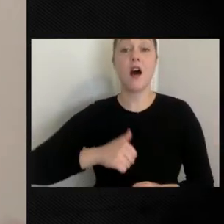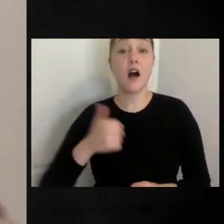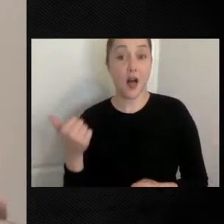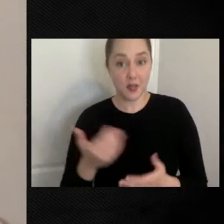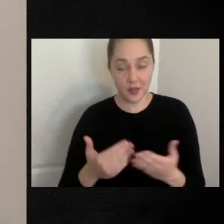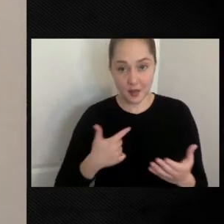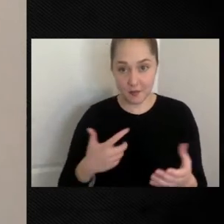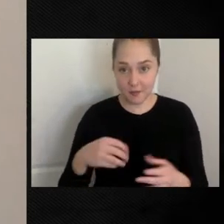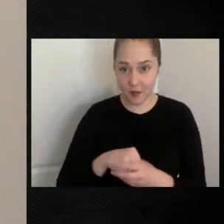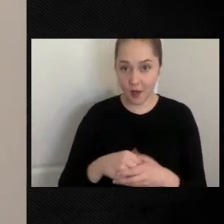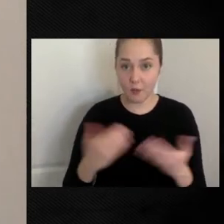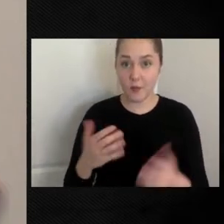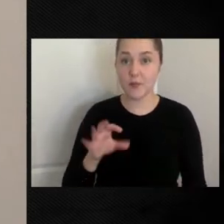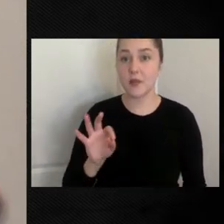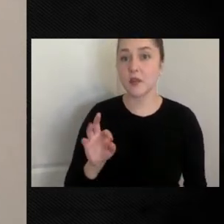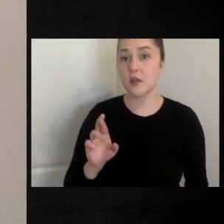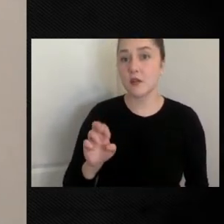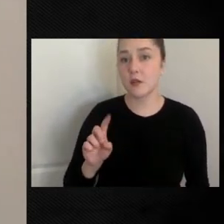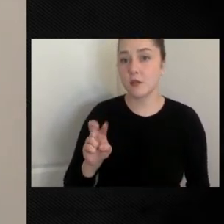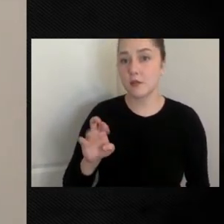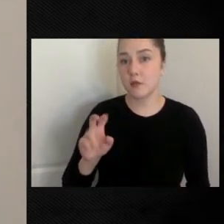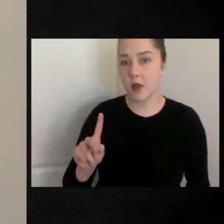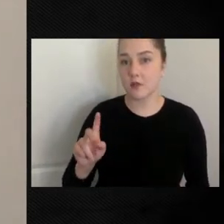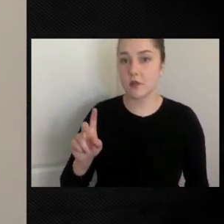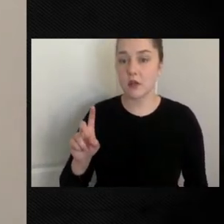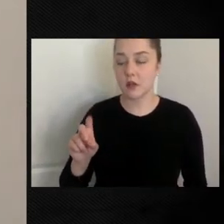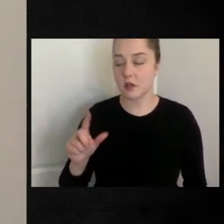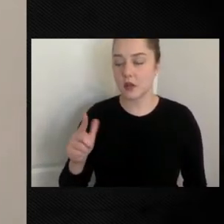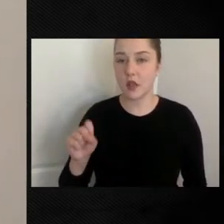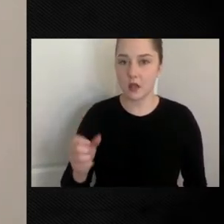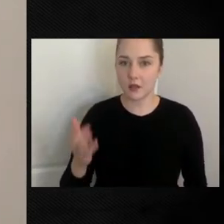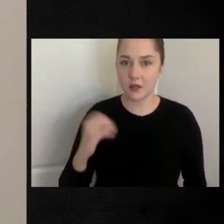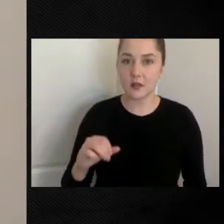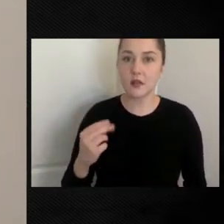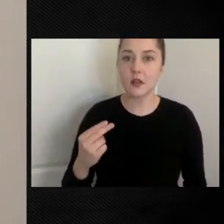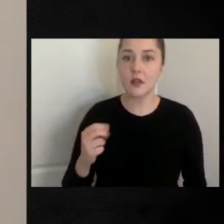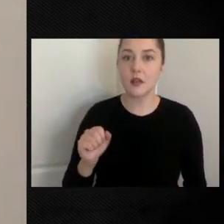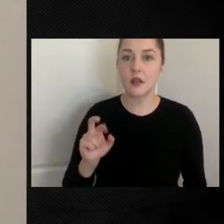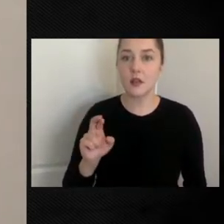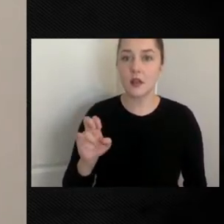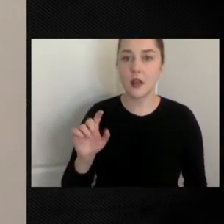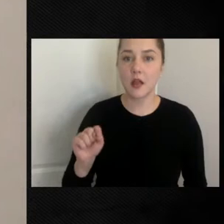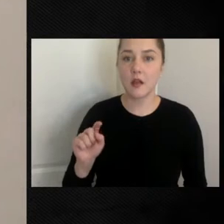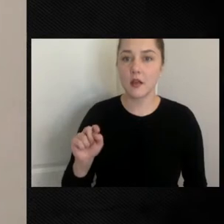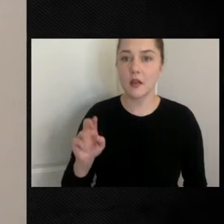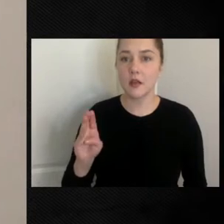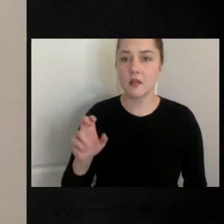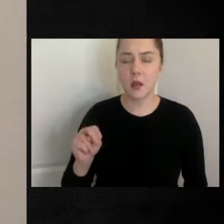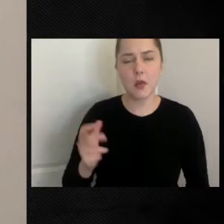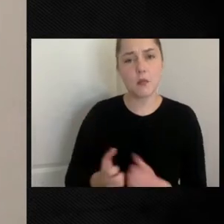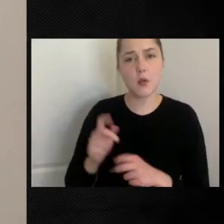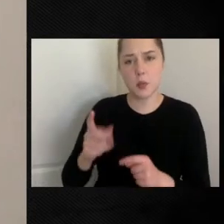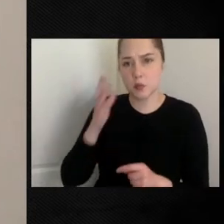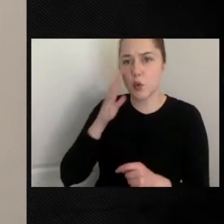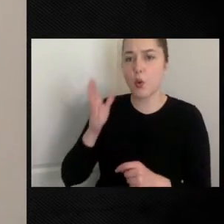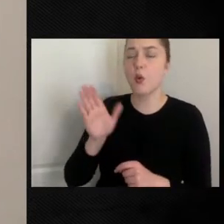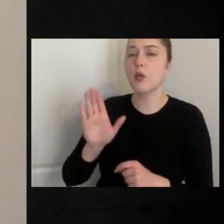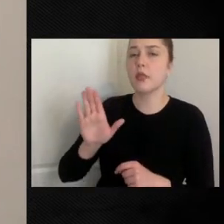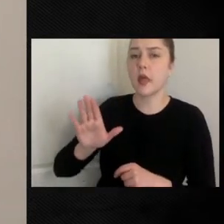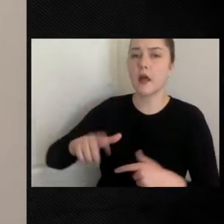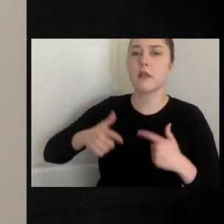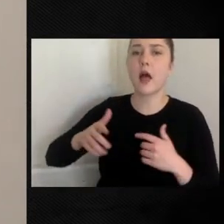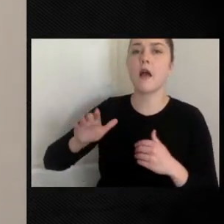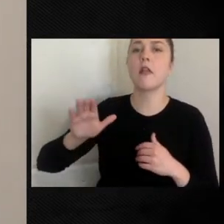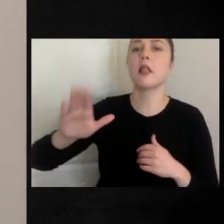Frederick Douglass, Harriet Tudman. Most people know about the latter parts of their life, but both of them were